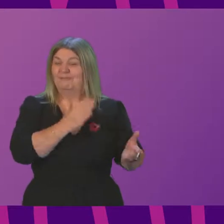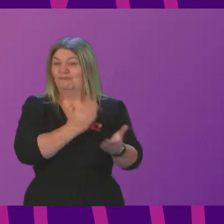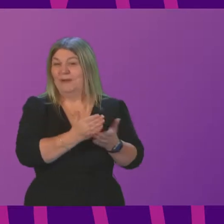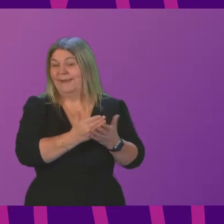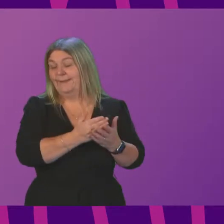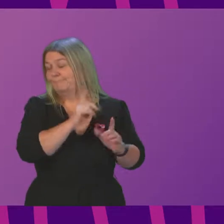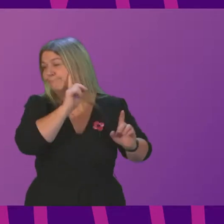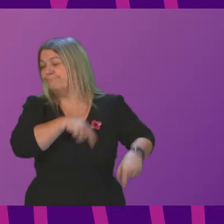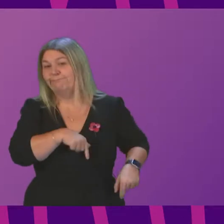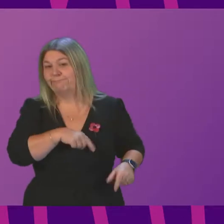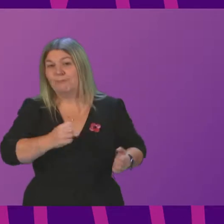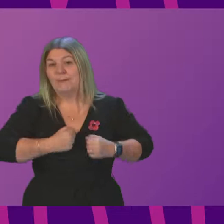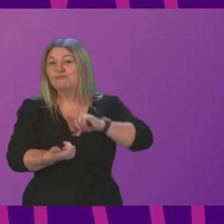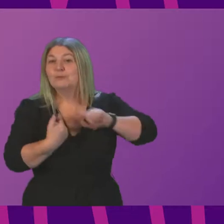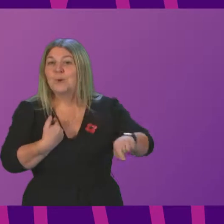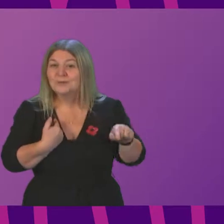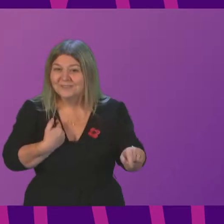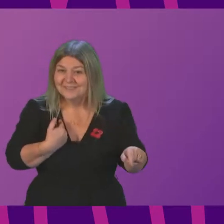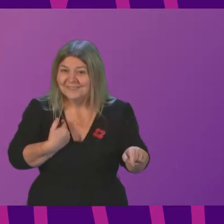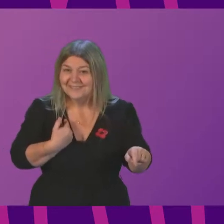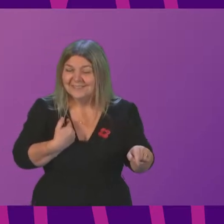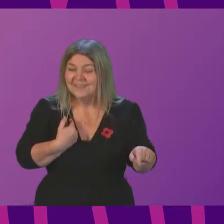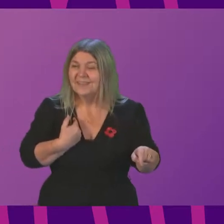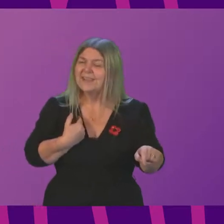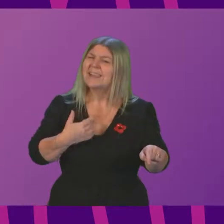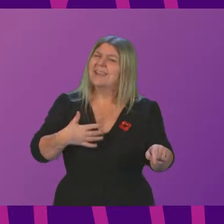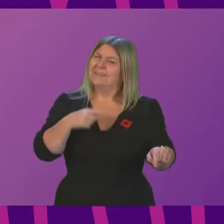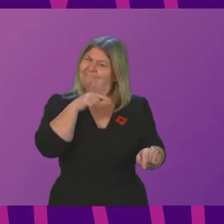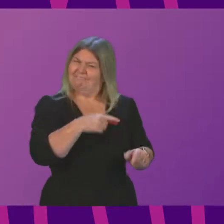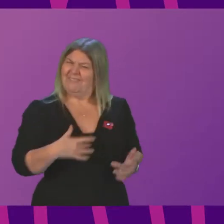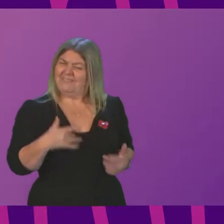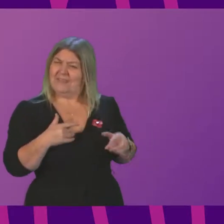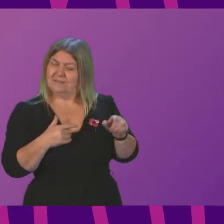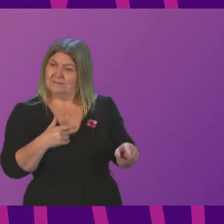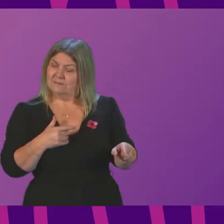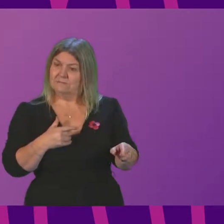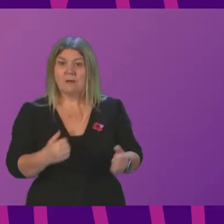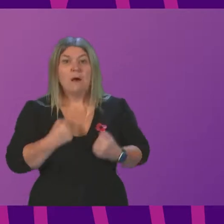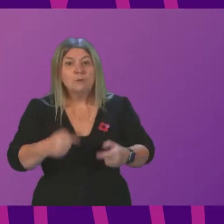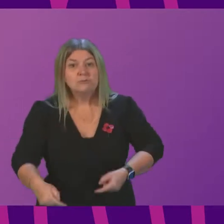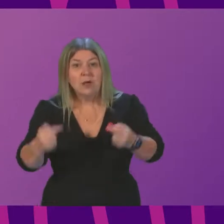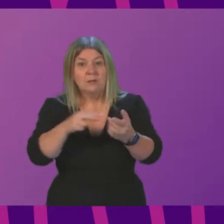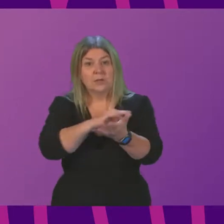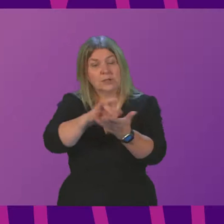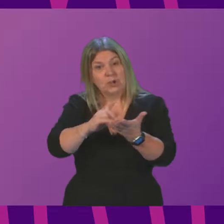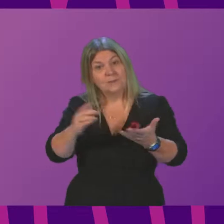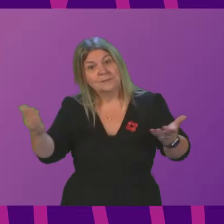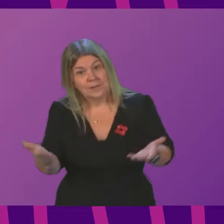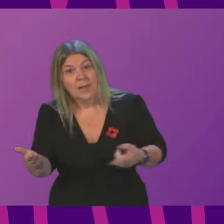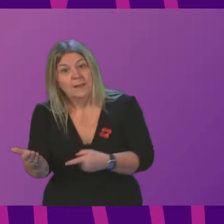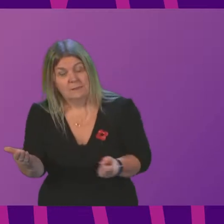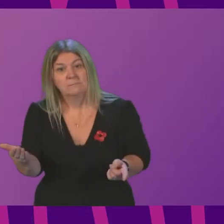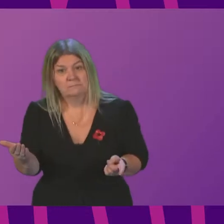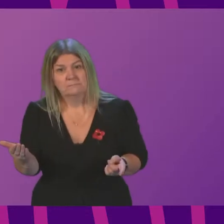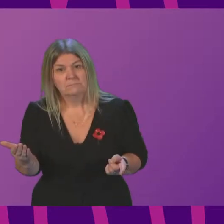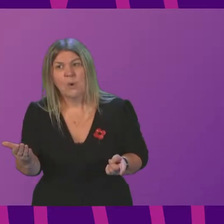is the problem in this exchange. Mr Sarwar seems to think that the challenges we face in our national health service today are